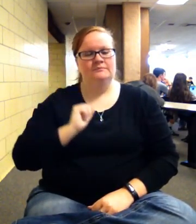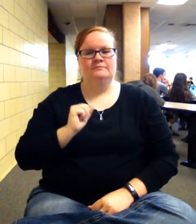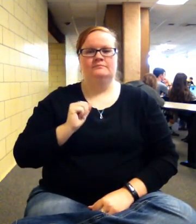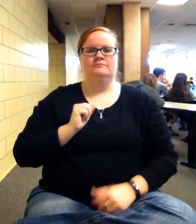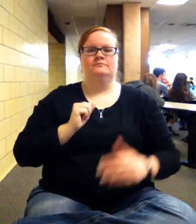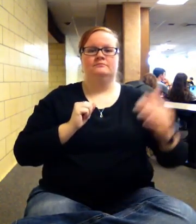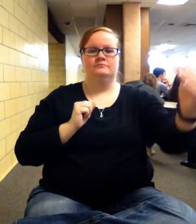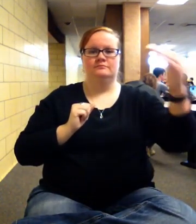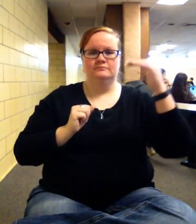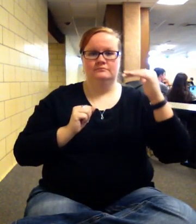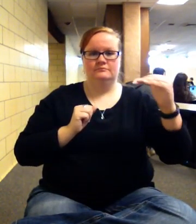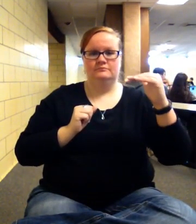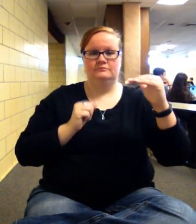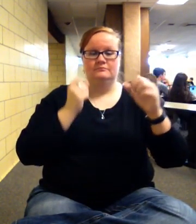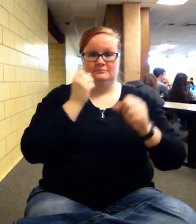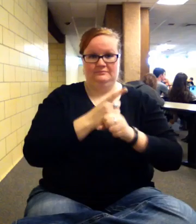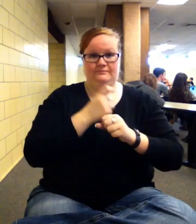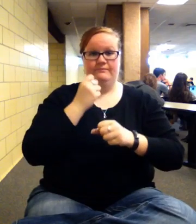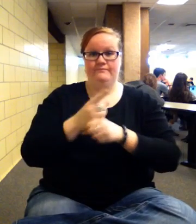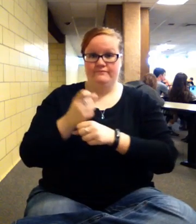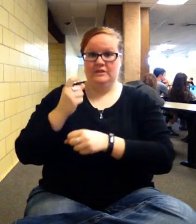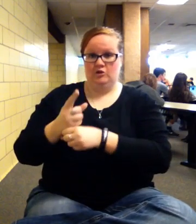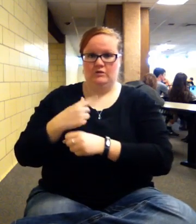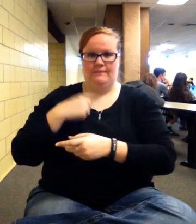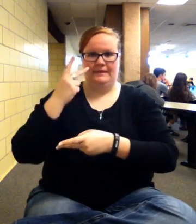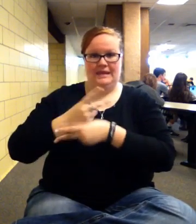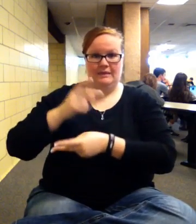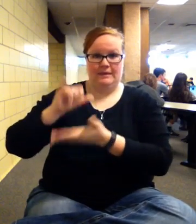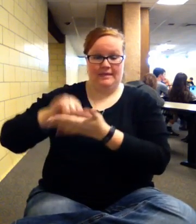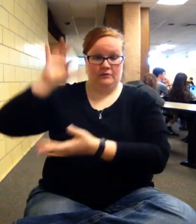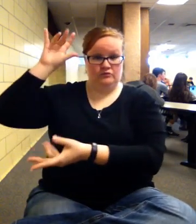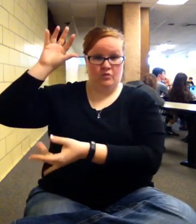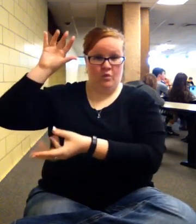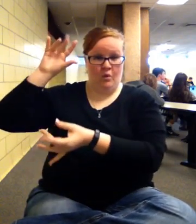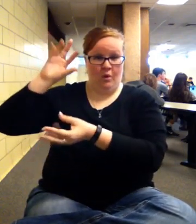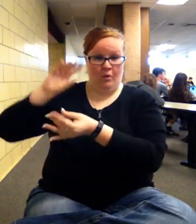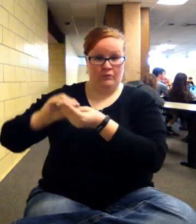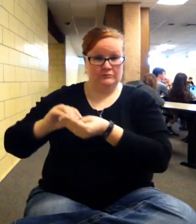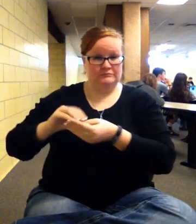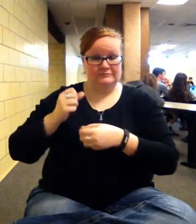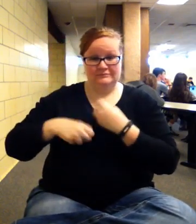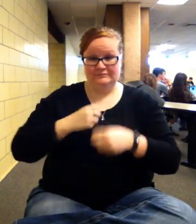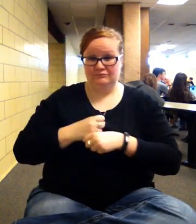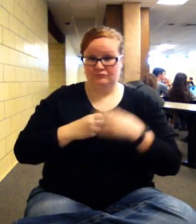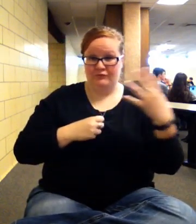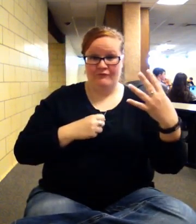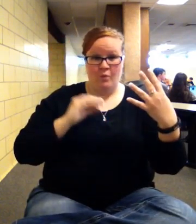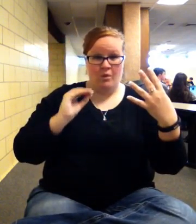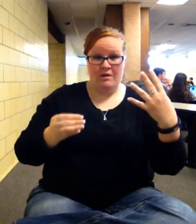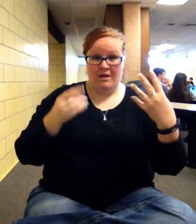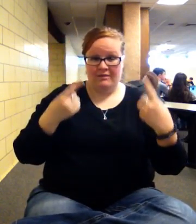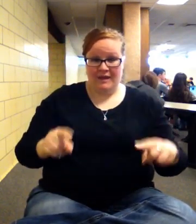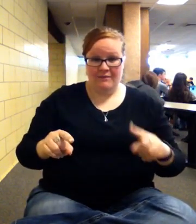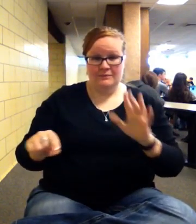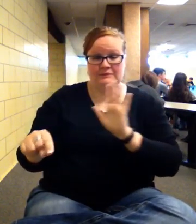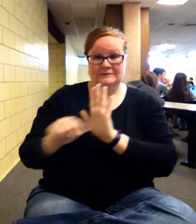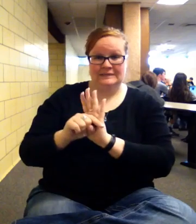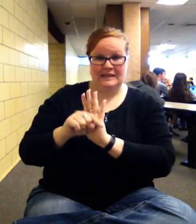And then every year, that's what I'm doing. I'm just keeping that running total. Year 4, nothing happens. So the negative $1,950